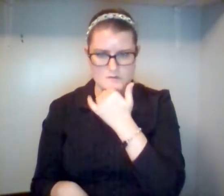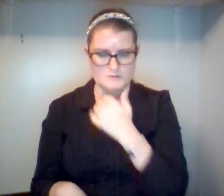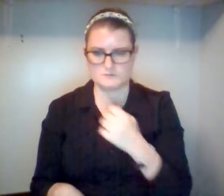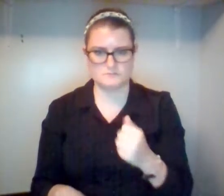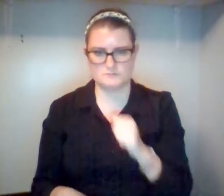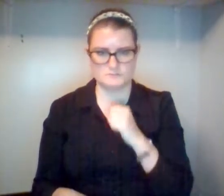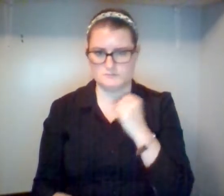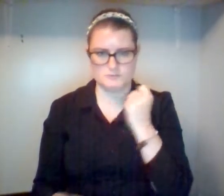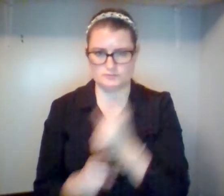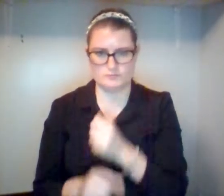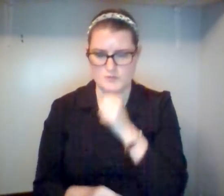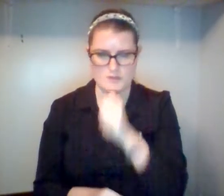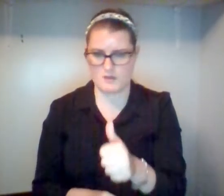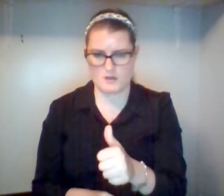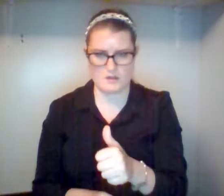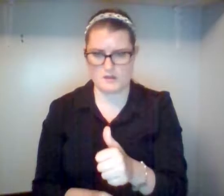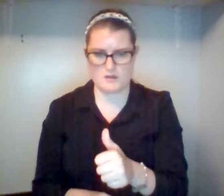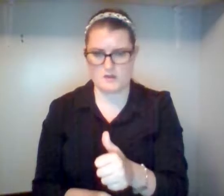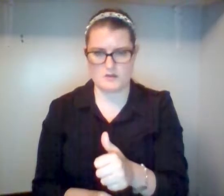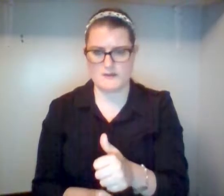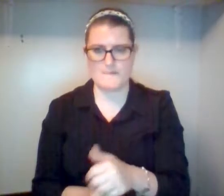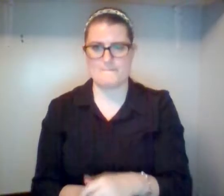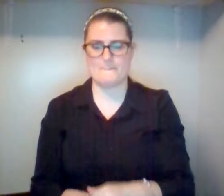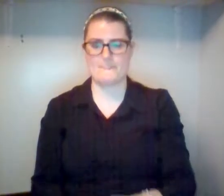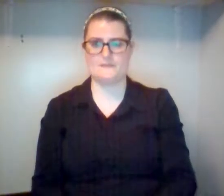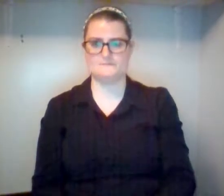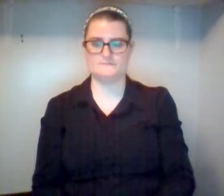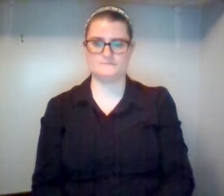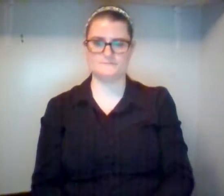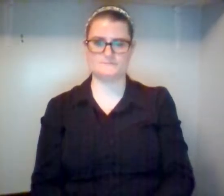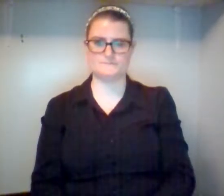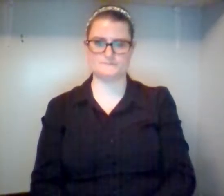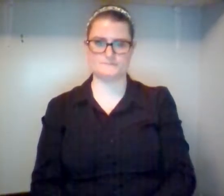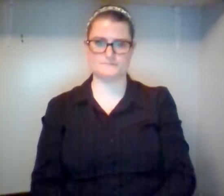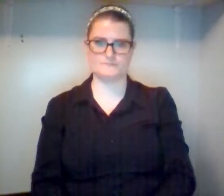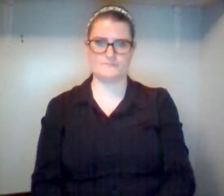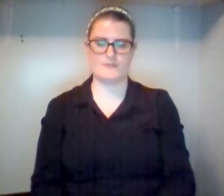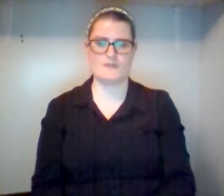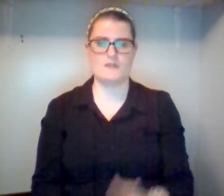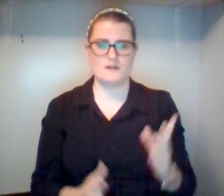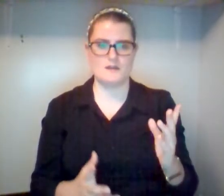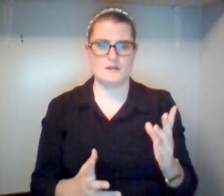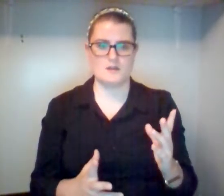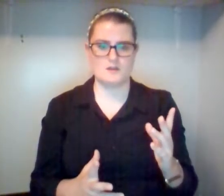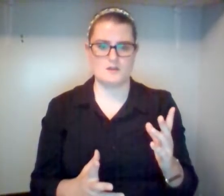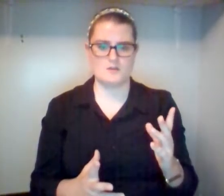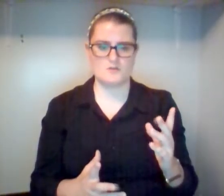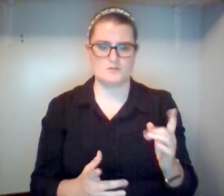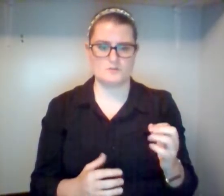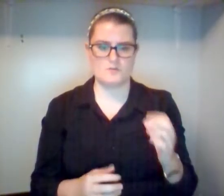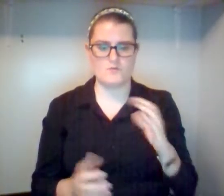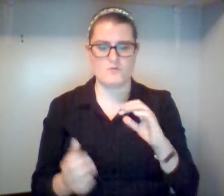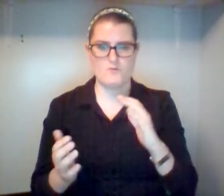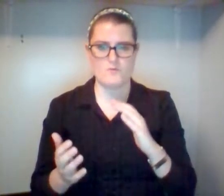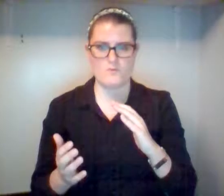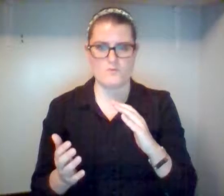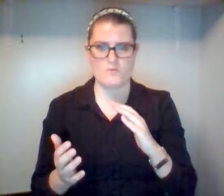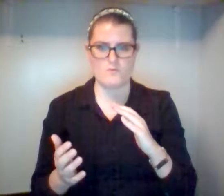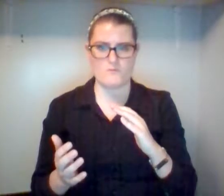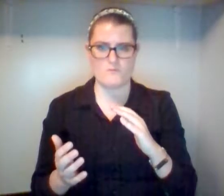what you will think of us for preaching and living the Gospel does not guide our decisions. Matthew 10.25 It is enough for